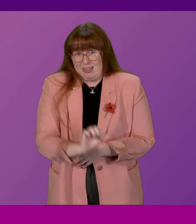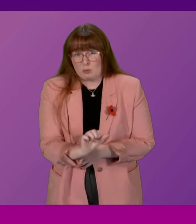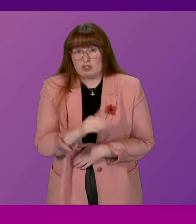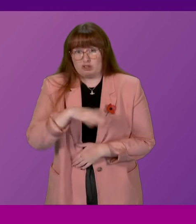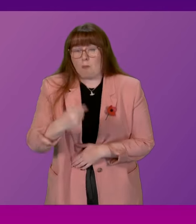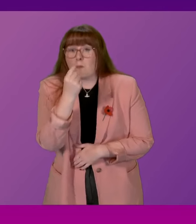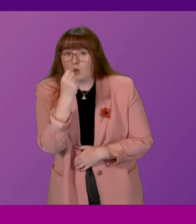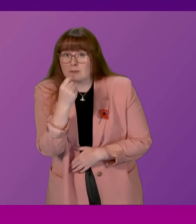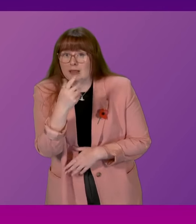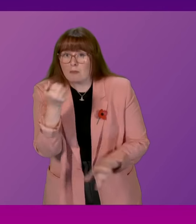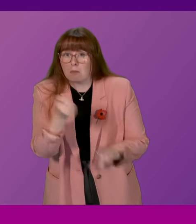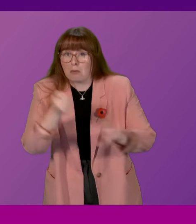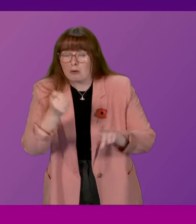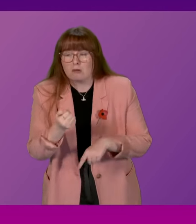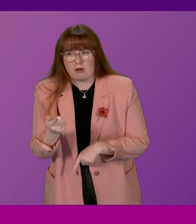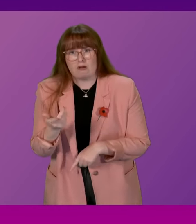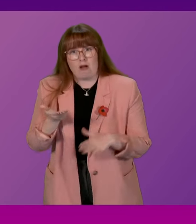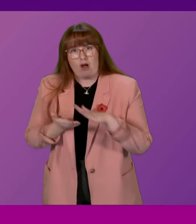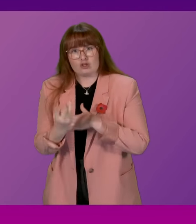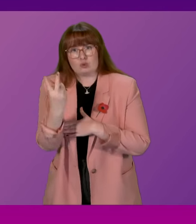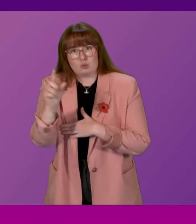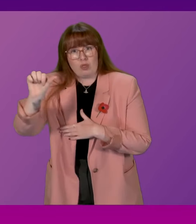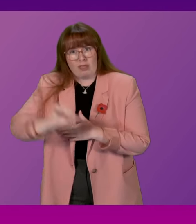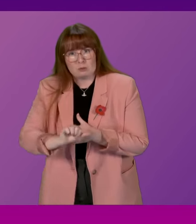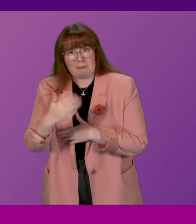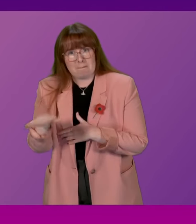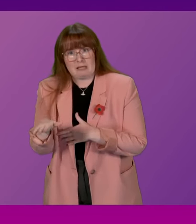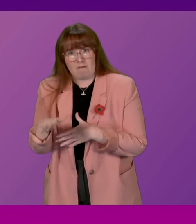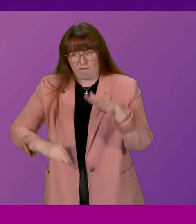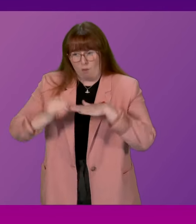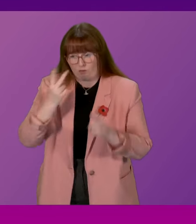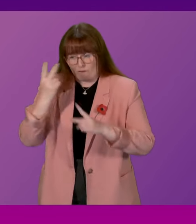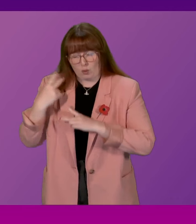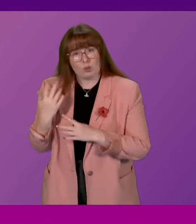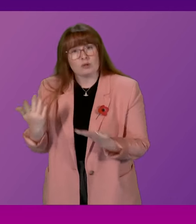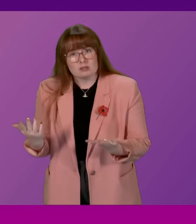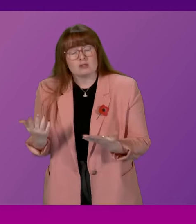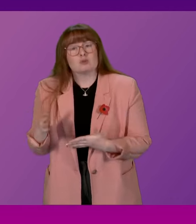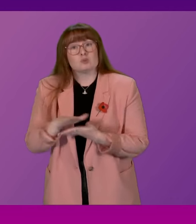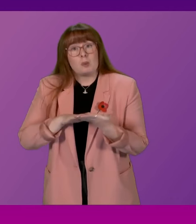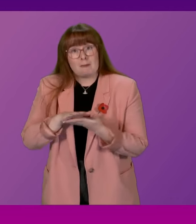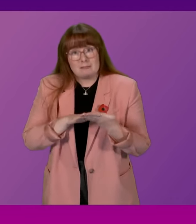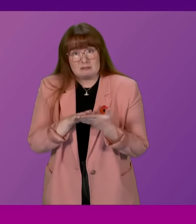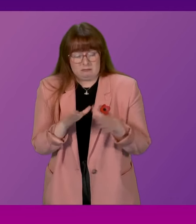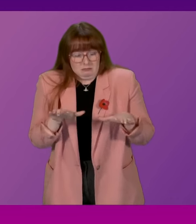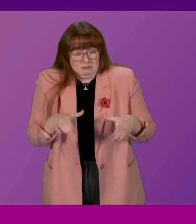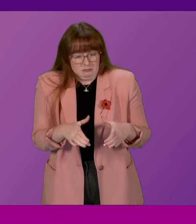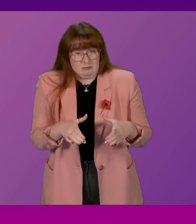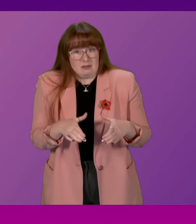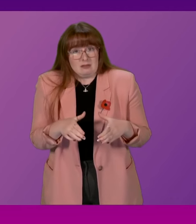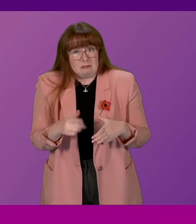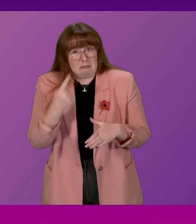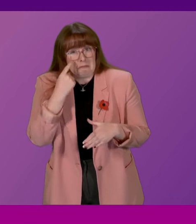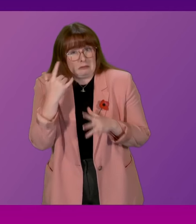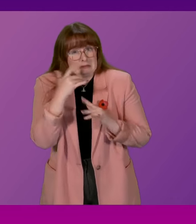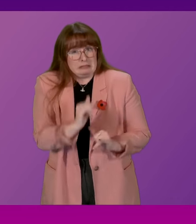affected, but less than 2,000 have had a detailed review. So what work is being taken to ensure that the sampling techniques that